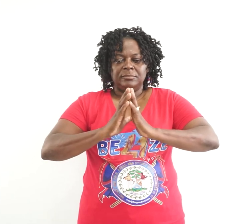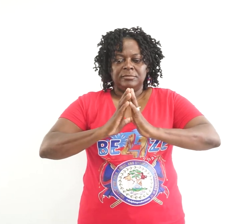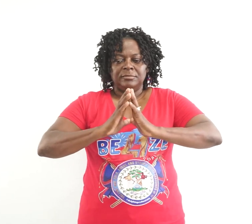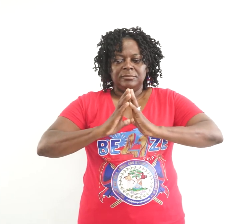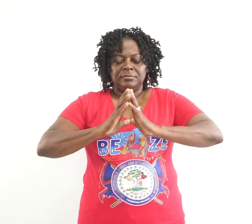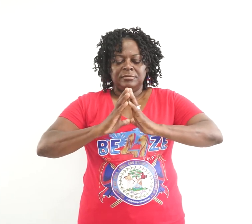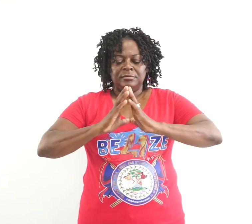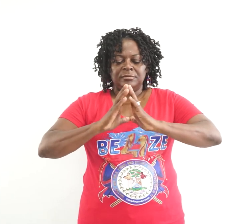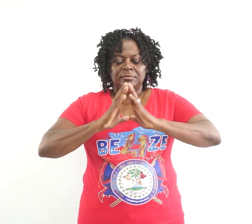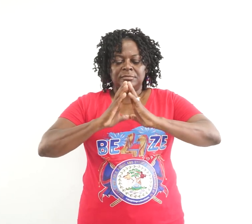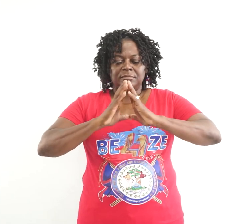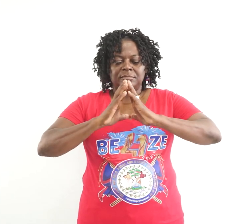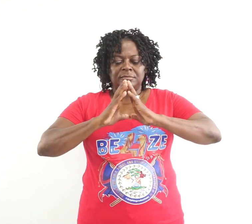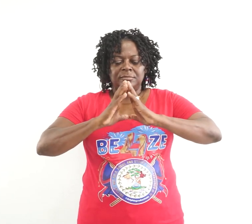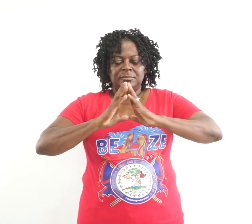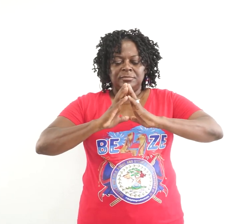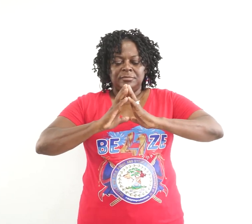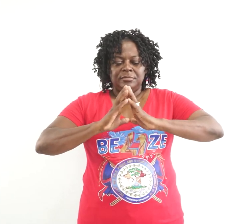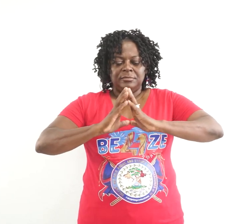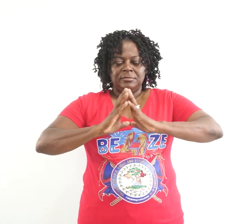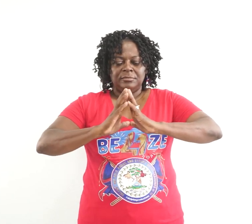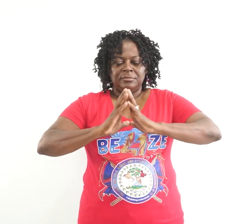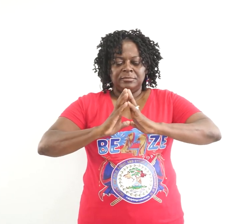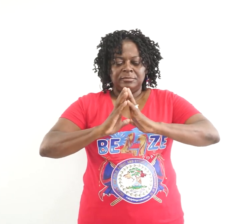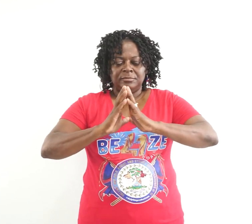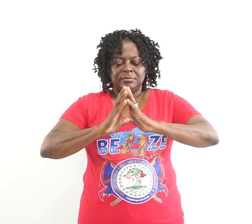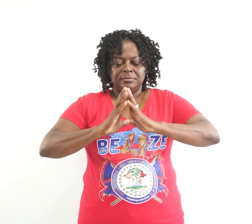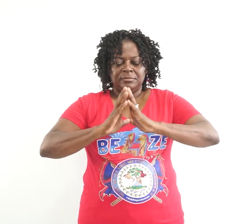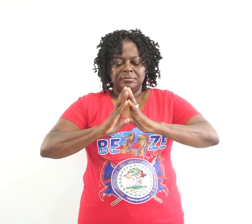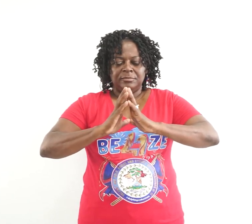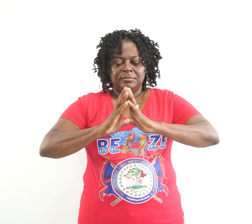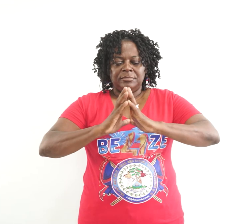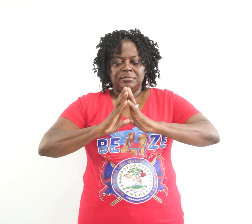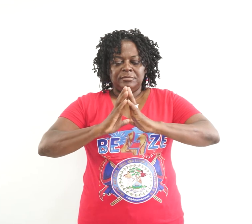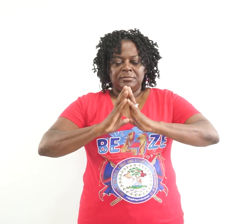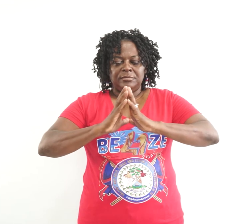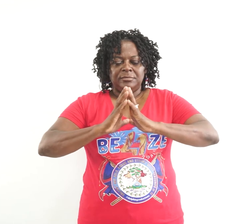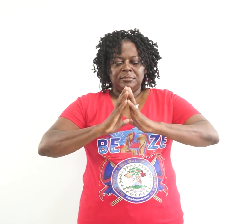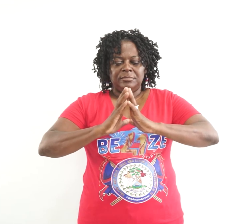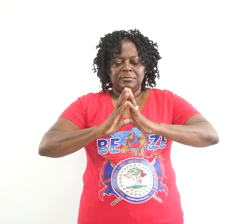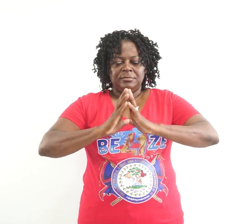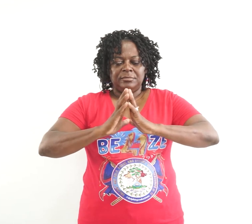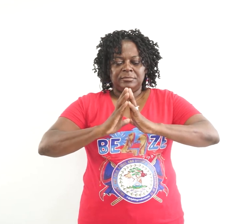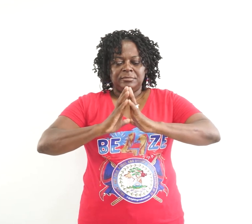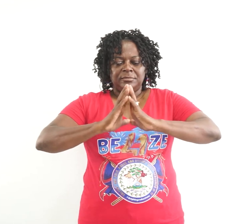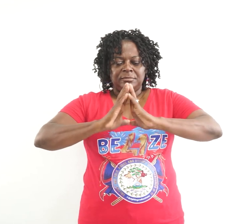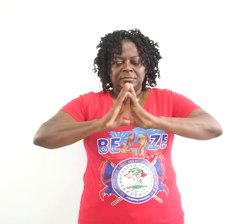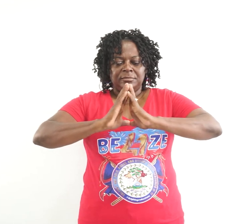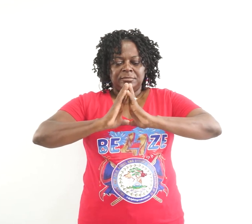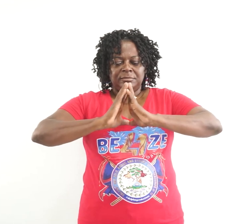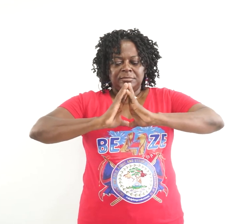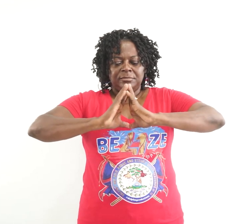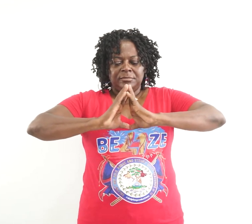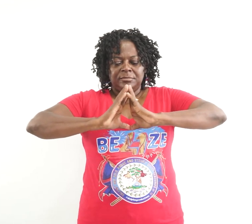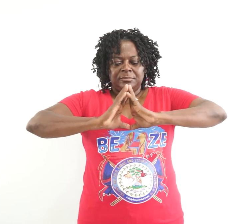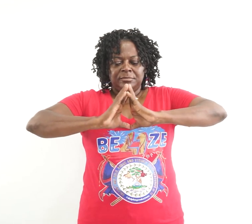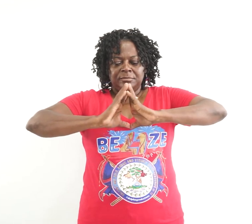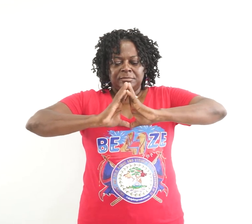fingers touching. Lift elbows and